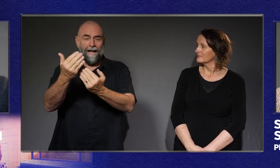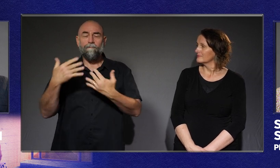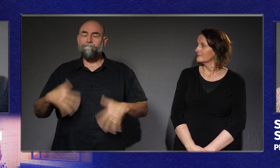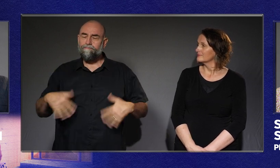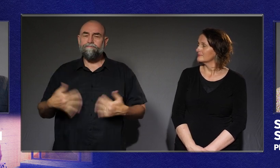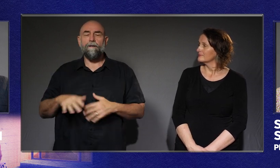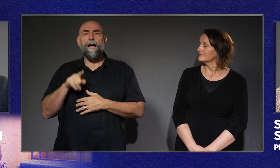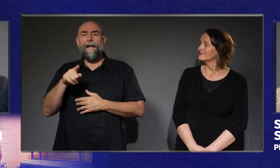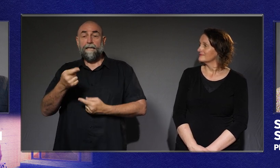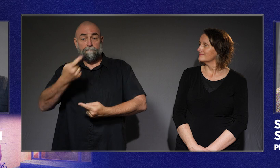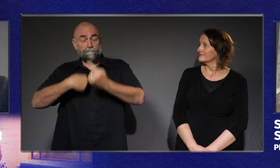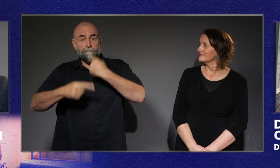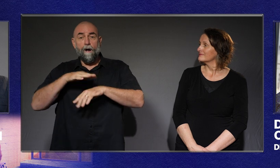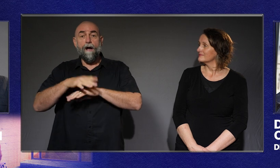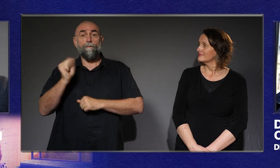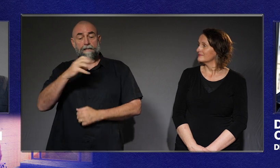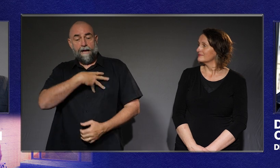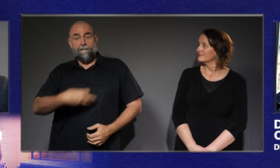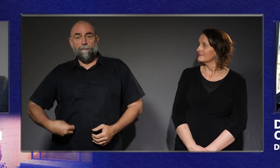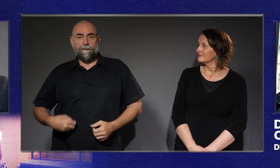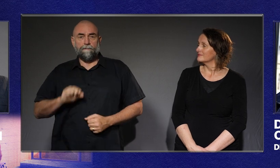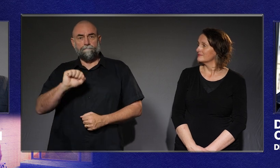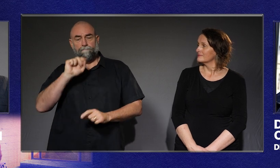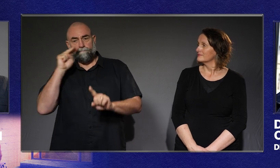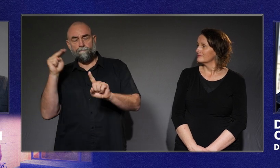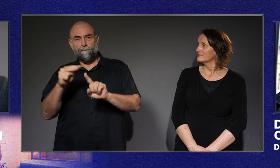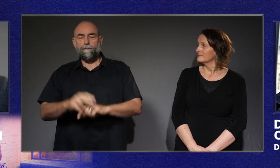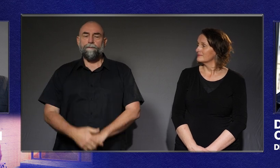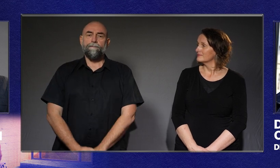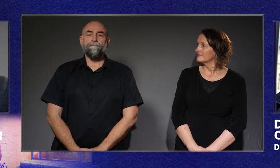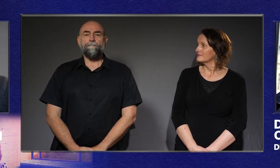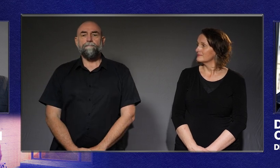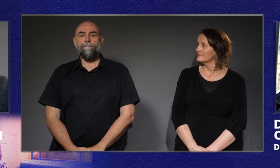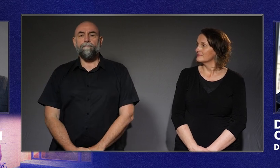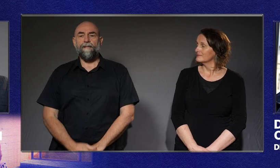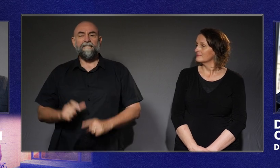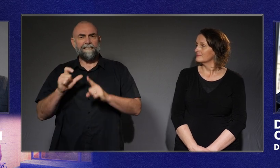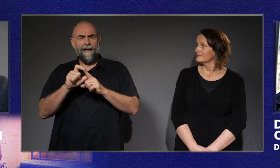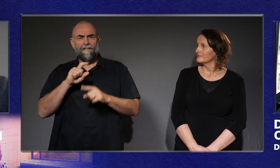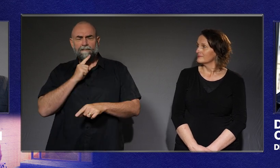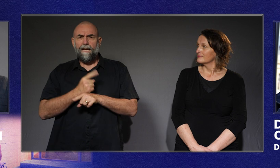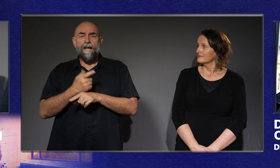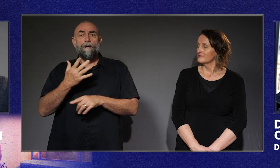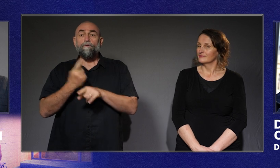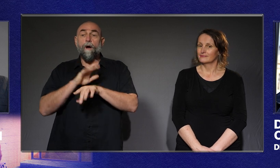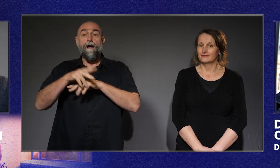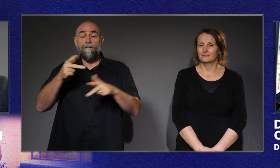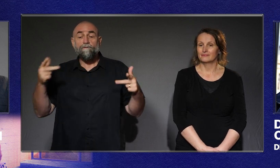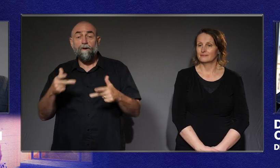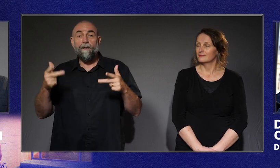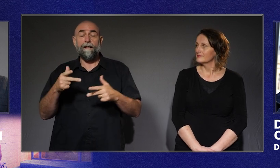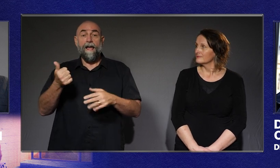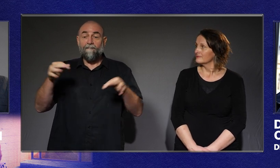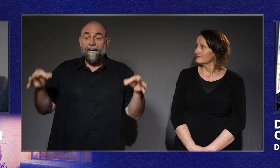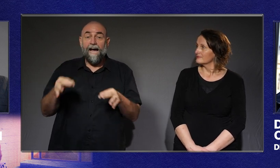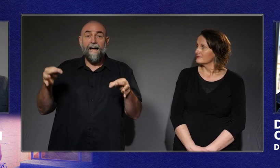explains what Parliament's Square is. Like outdoor dining, garden area and everything. But surrounding that is going to